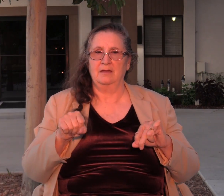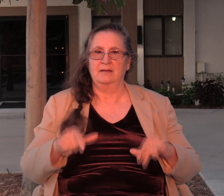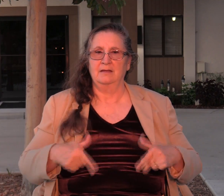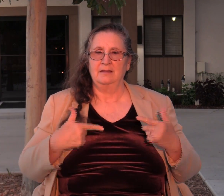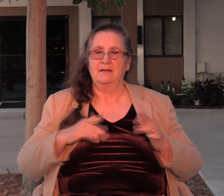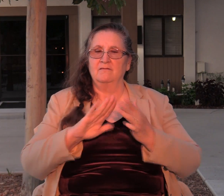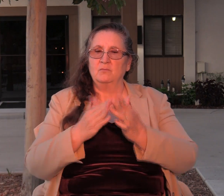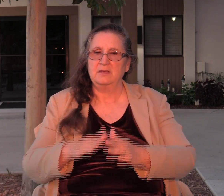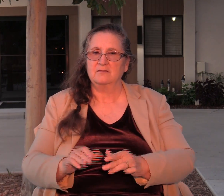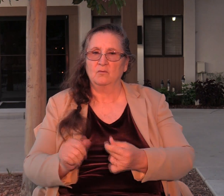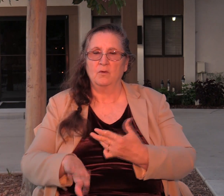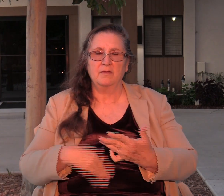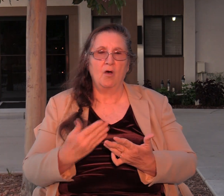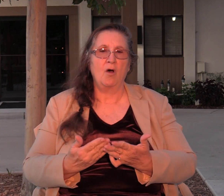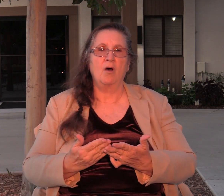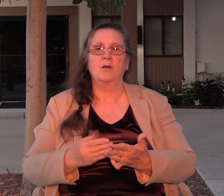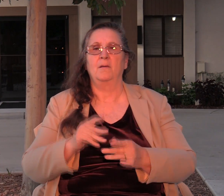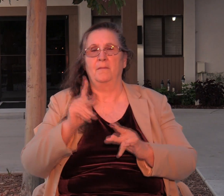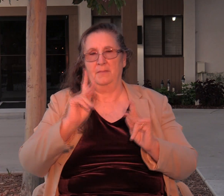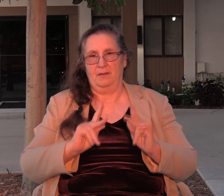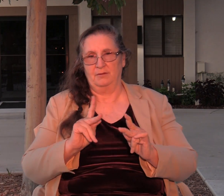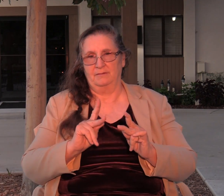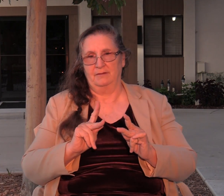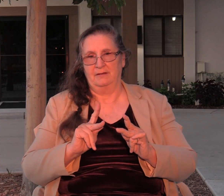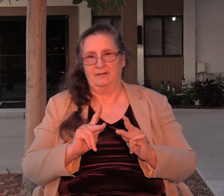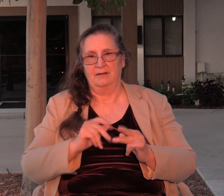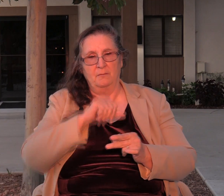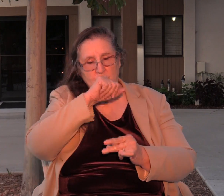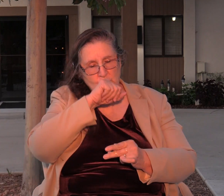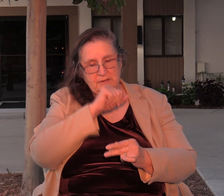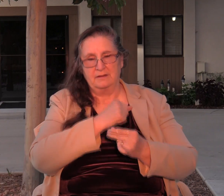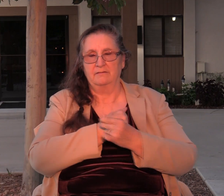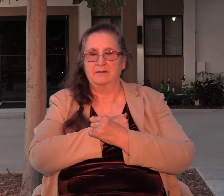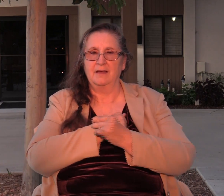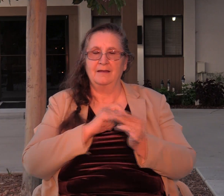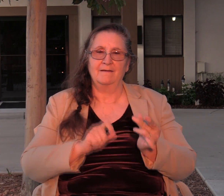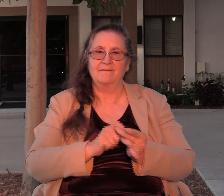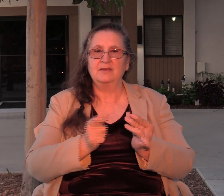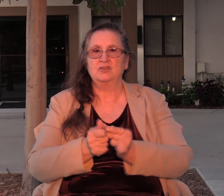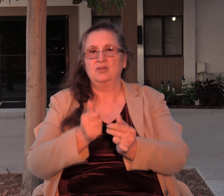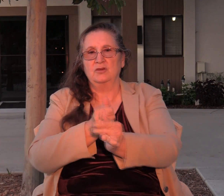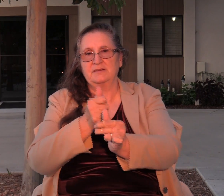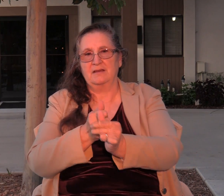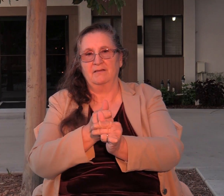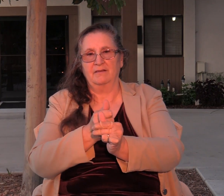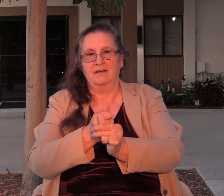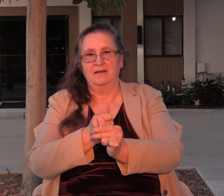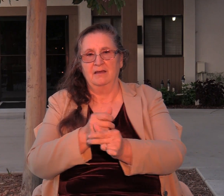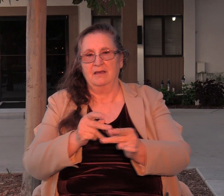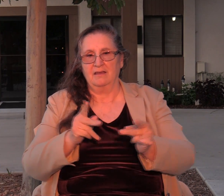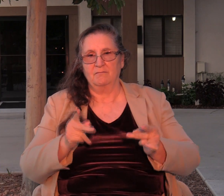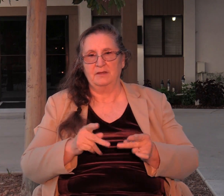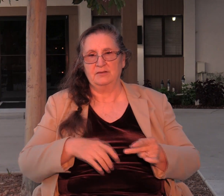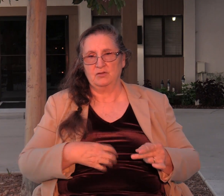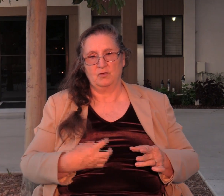with all men beloved do not avenge yourselves but rather give place to wrath for it is written